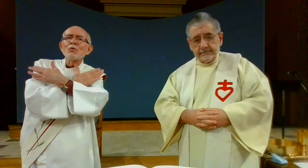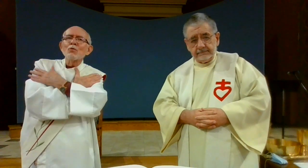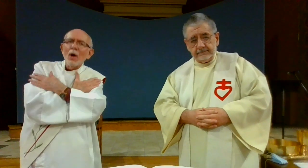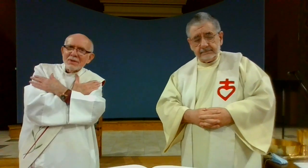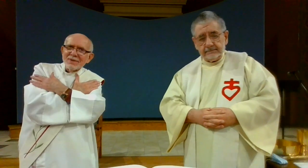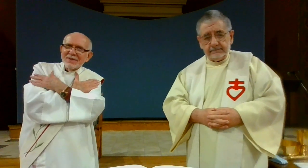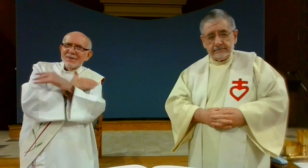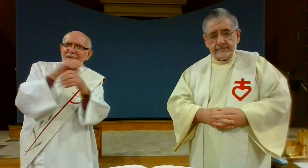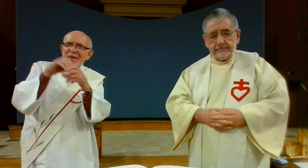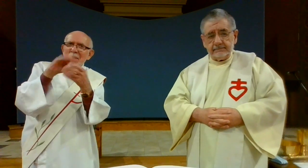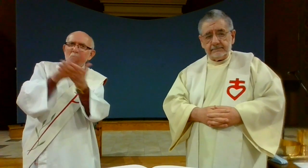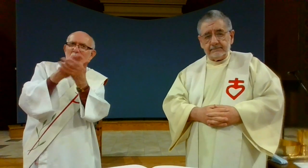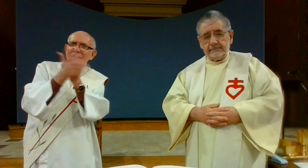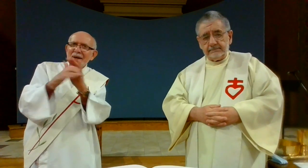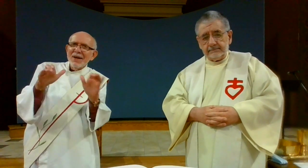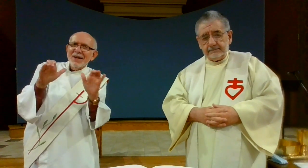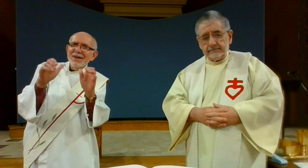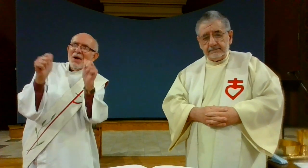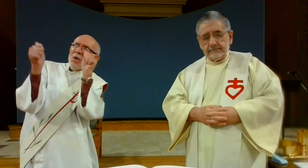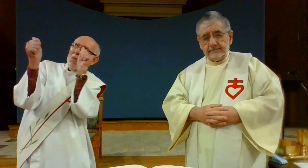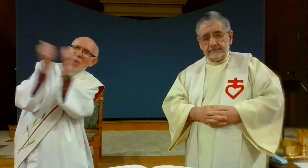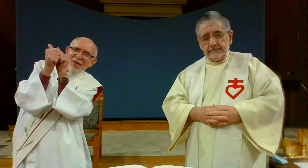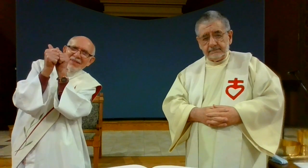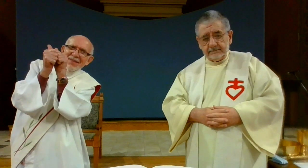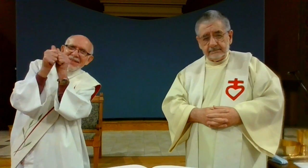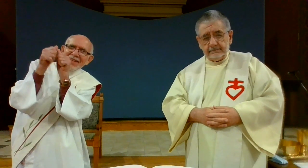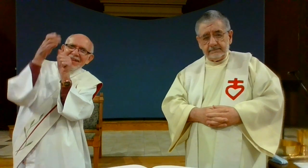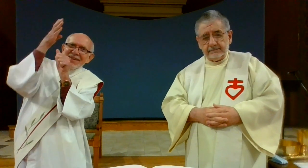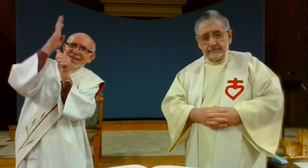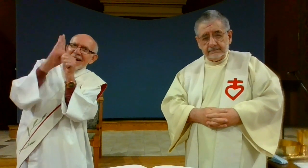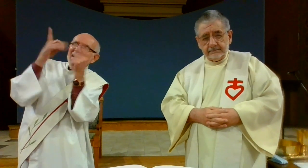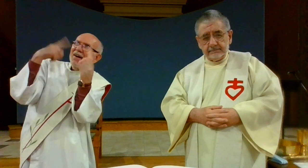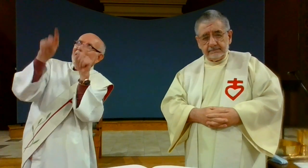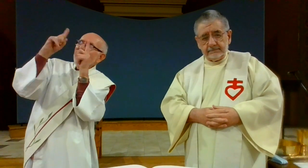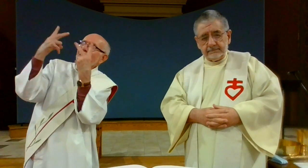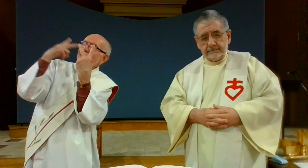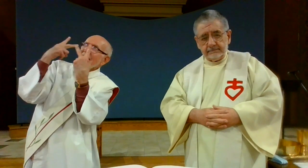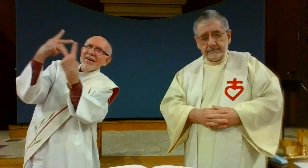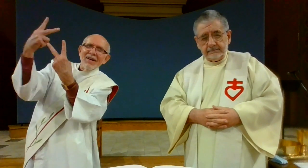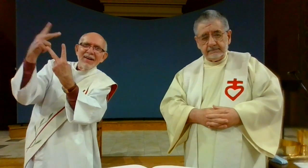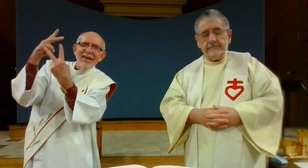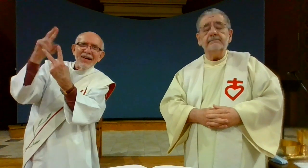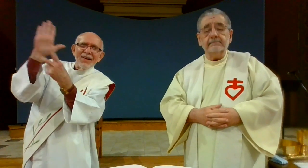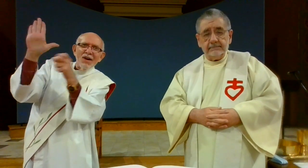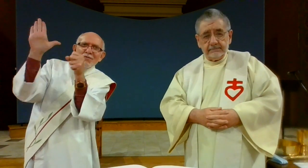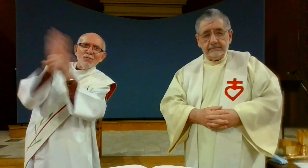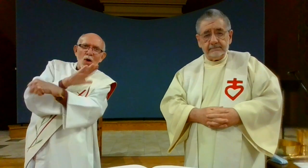that they may rest in peace with god and see him